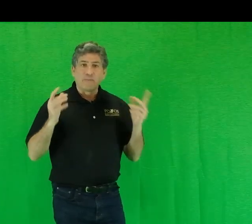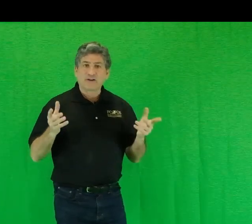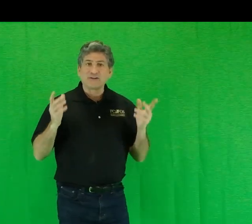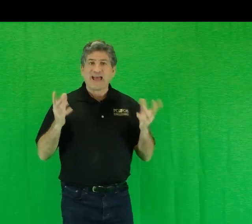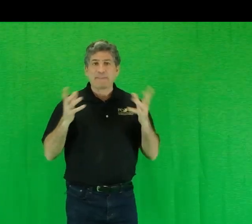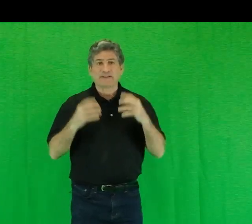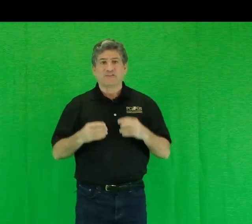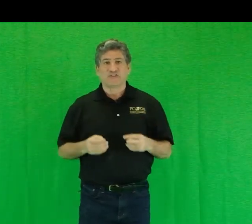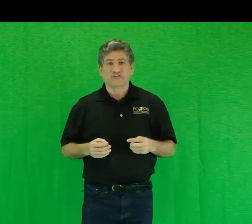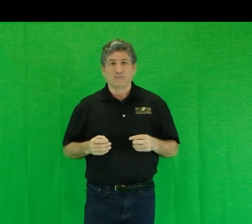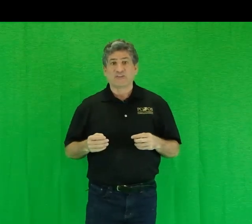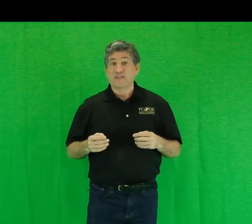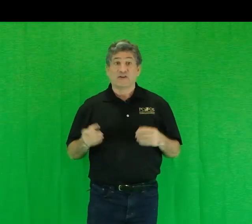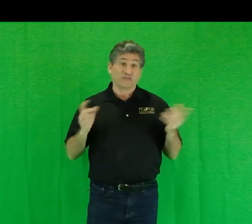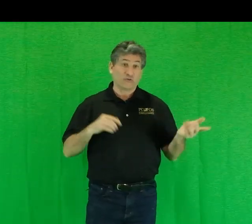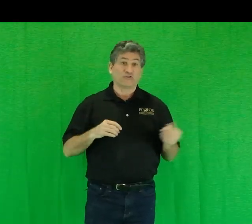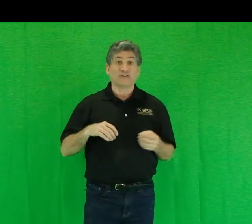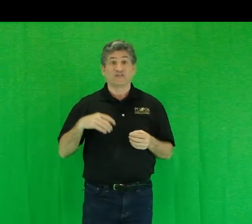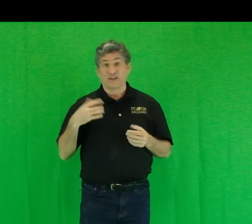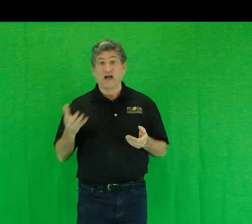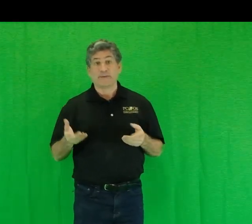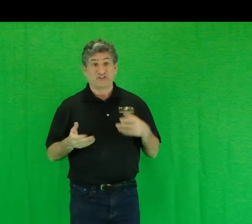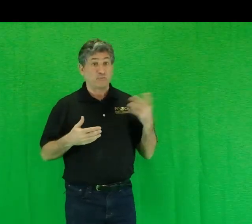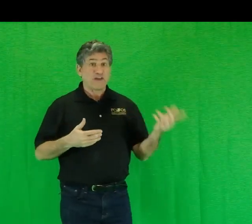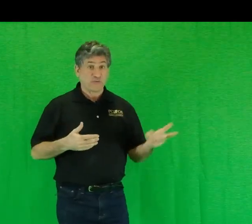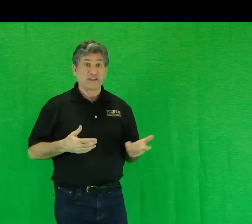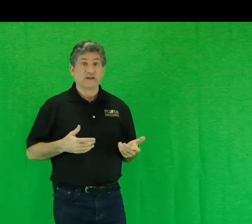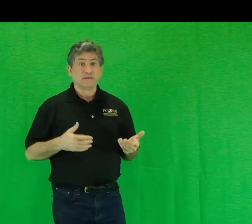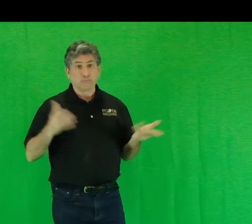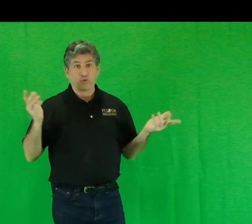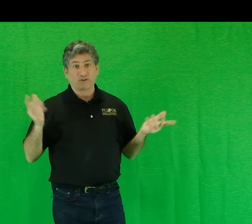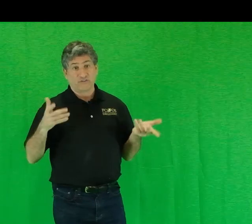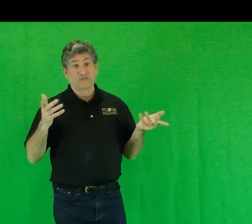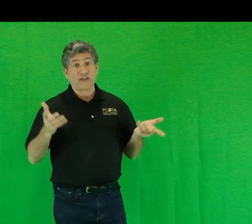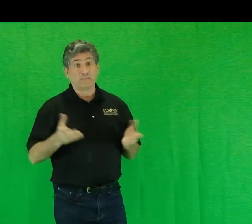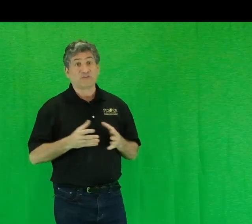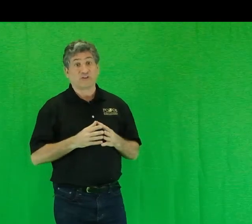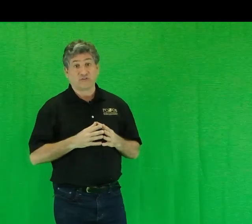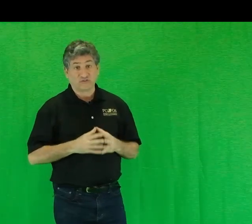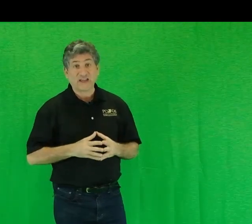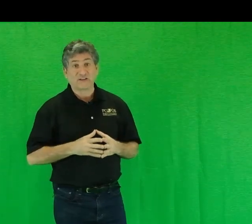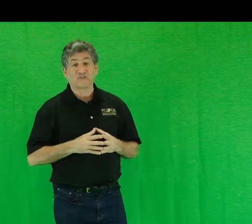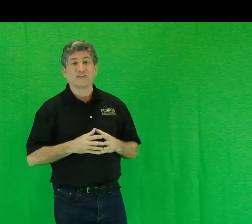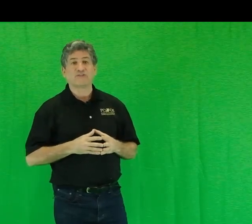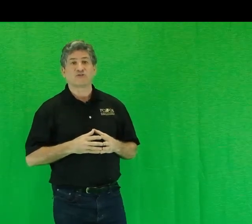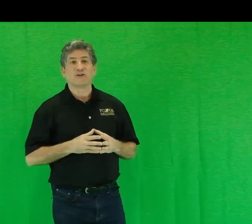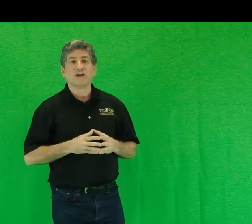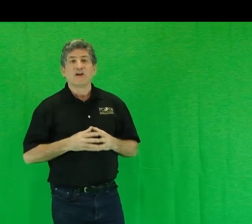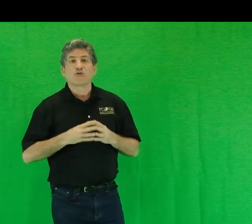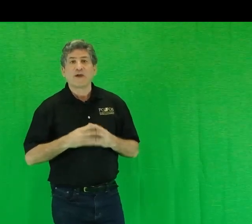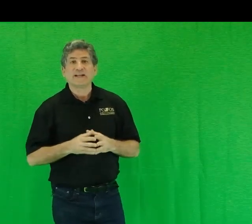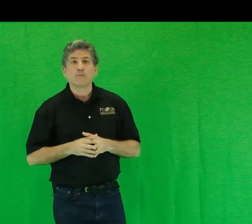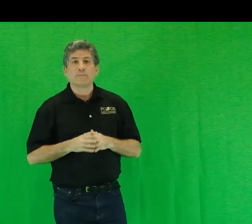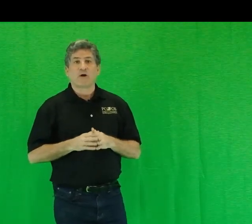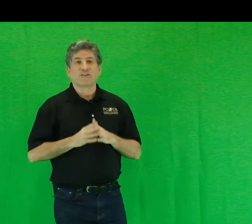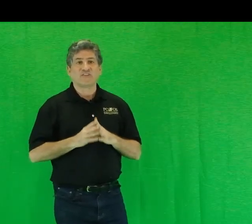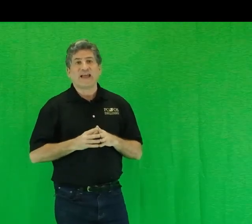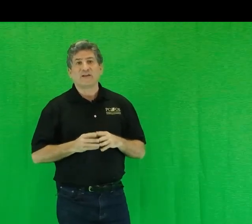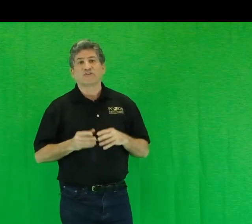modern capitalist systems and their socialist and communist brethren, born of the same misunderstandings of nature, created what Marx and Engels